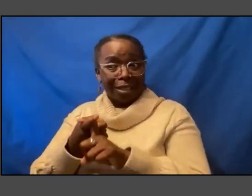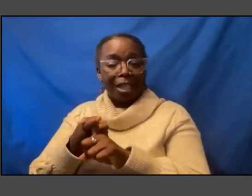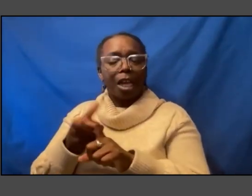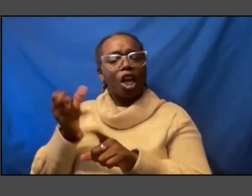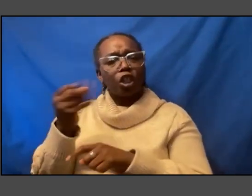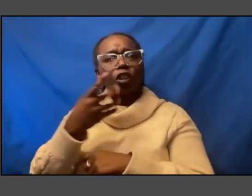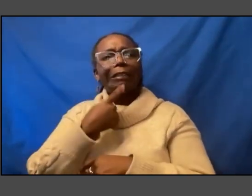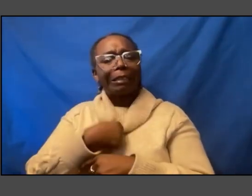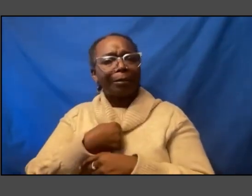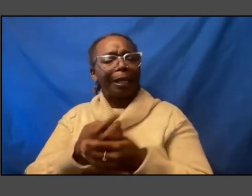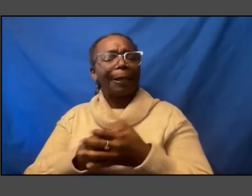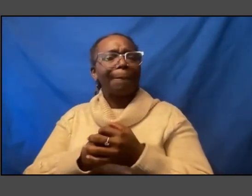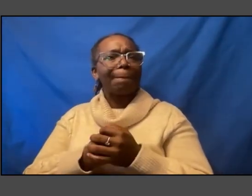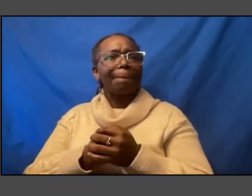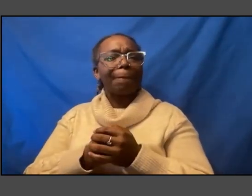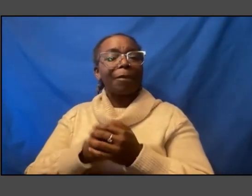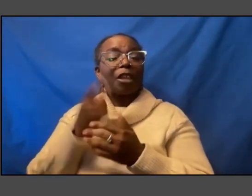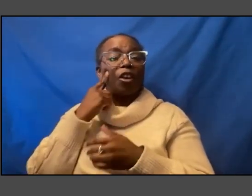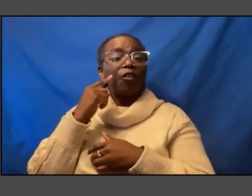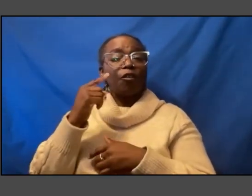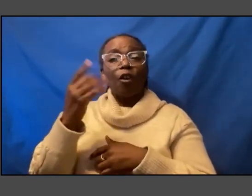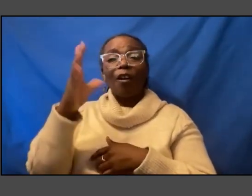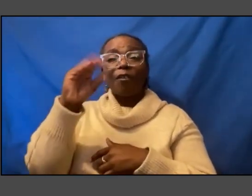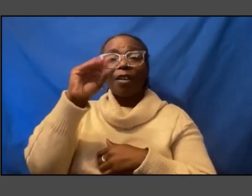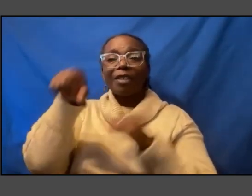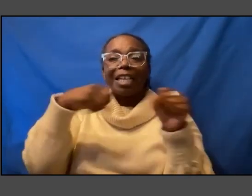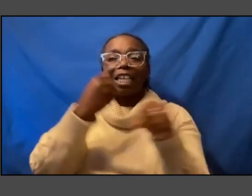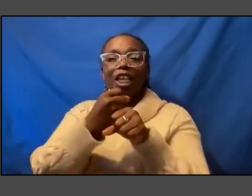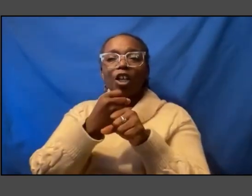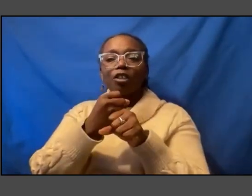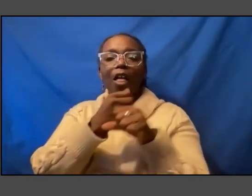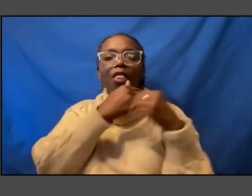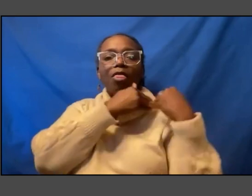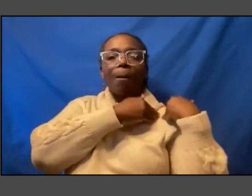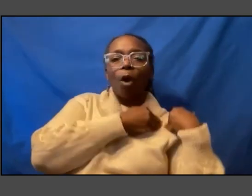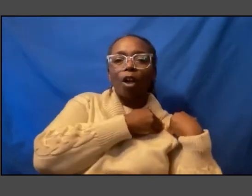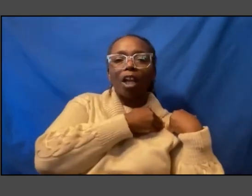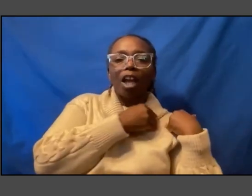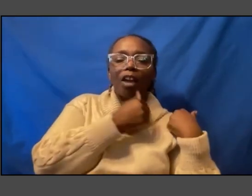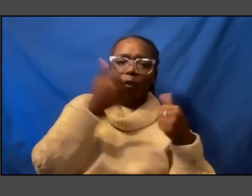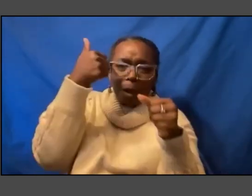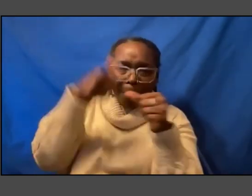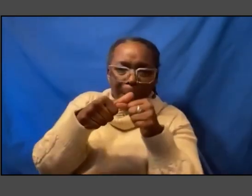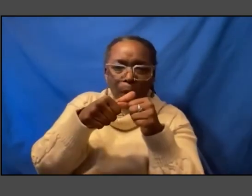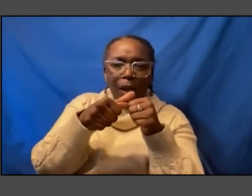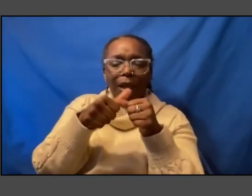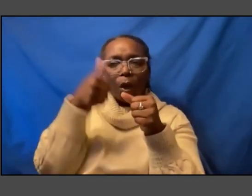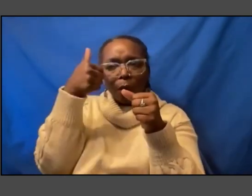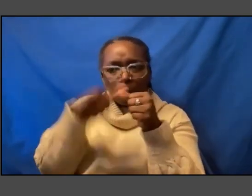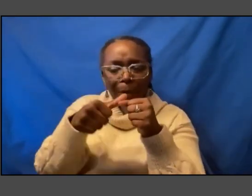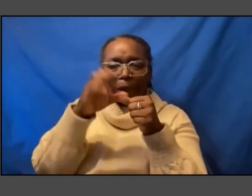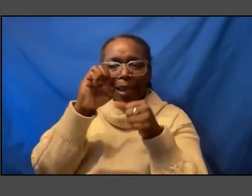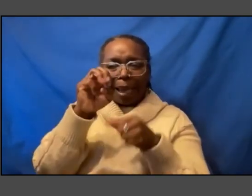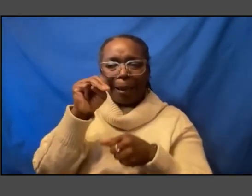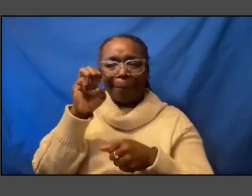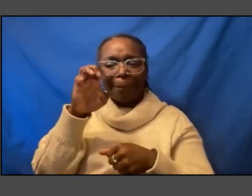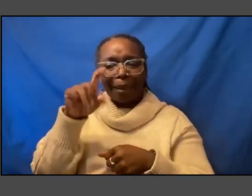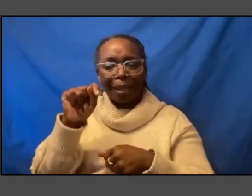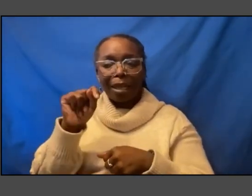for 50 years she carried the burden of remembering of remembering emmett and she felt that other people had to do that um